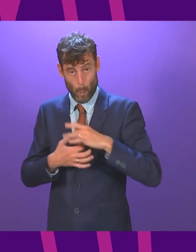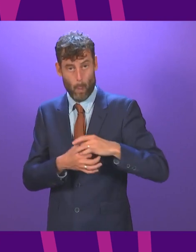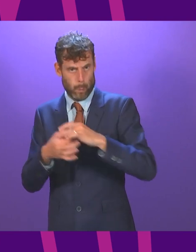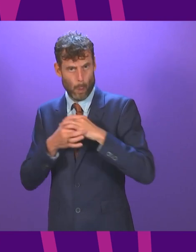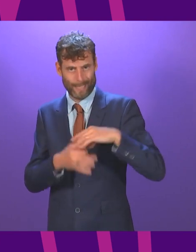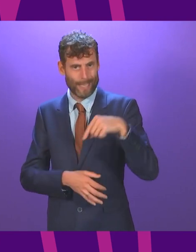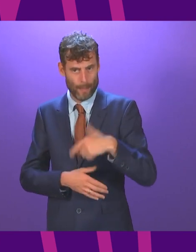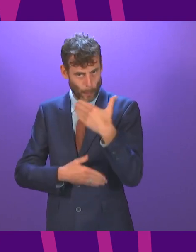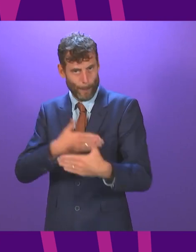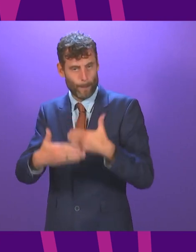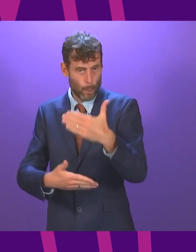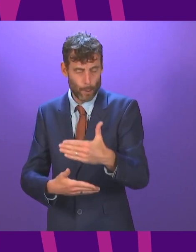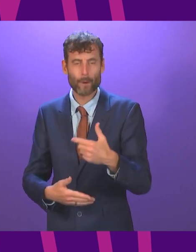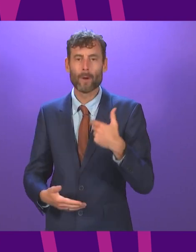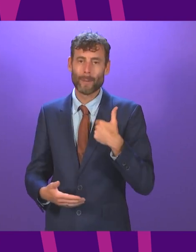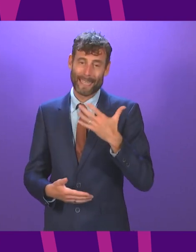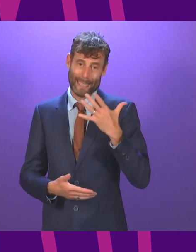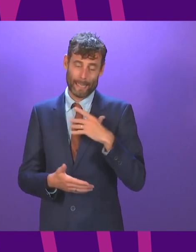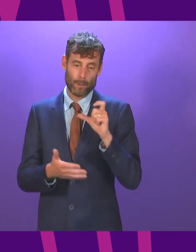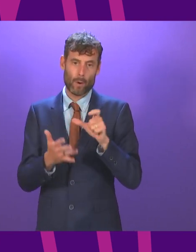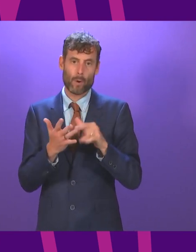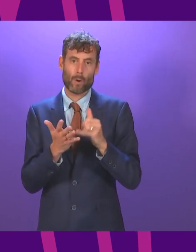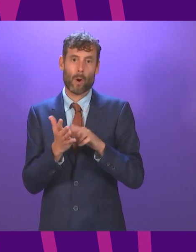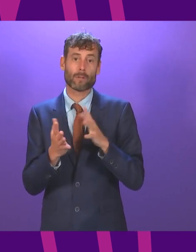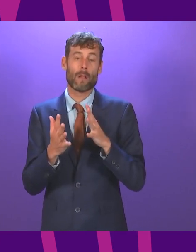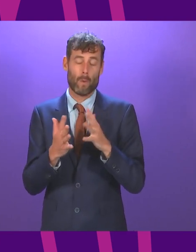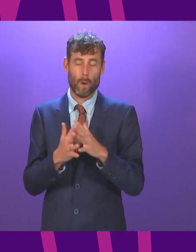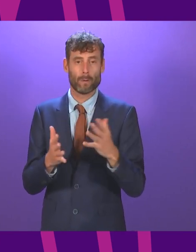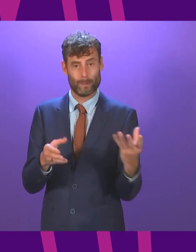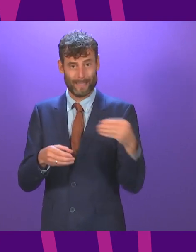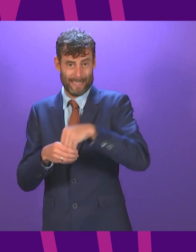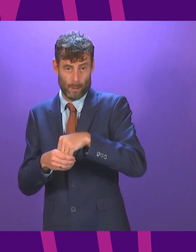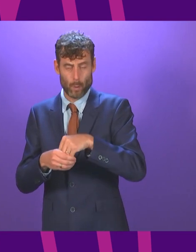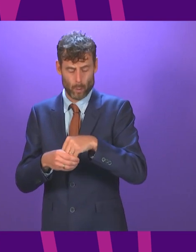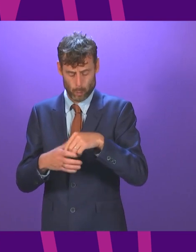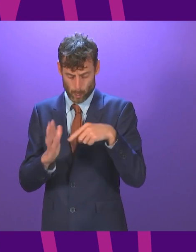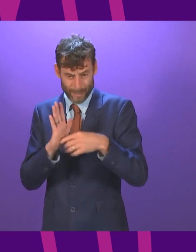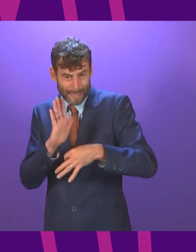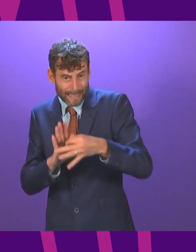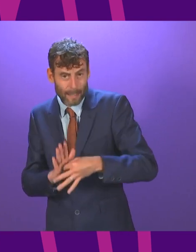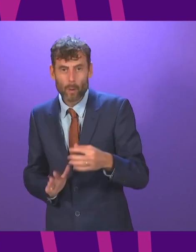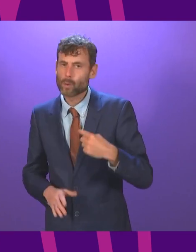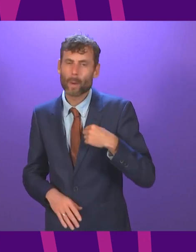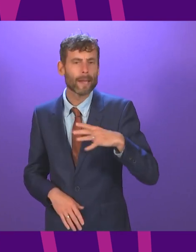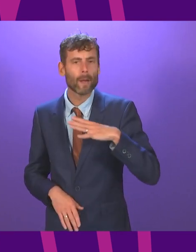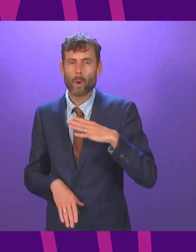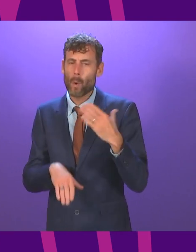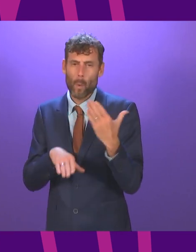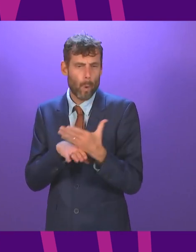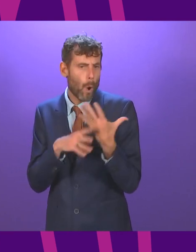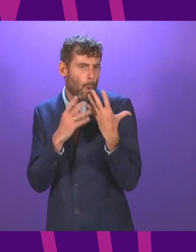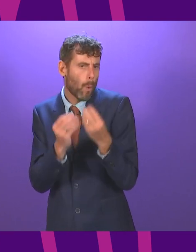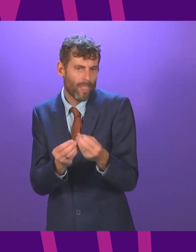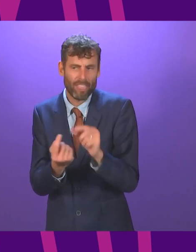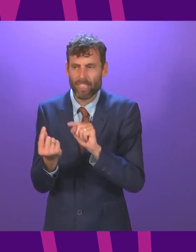strategic discussion with COSLA's leadership on the agreement and of course the upcoming programme for government we work collaboratively with COSLA